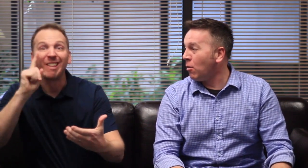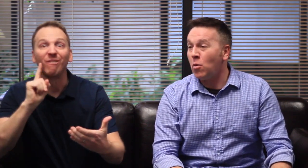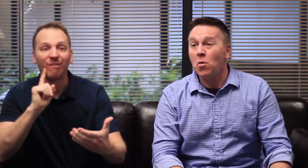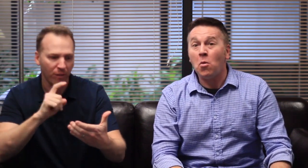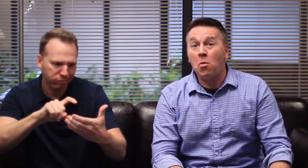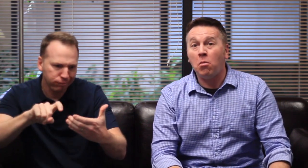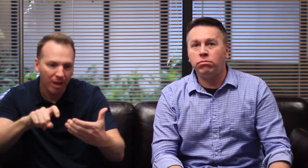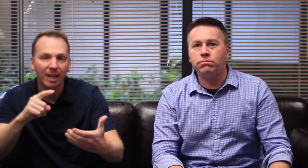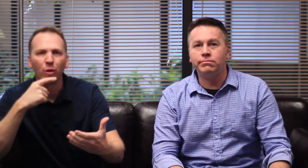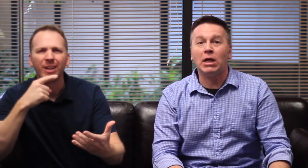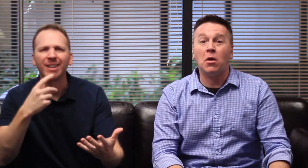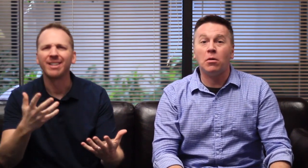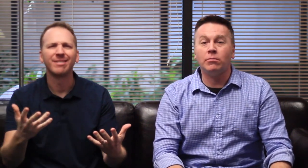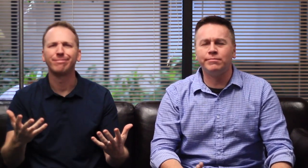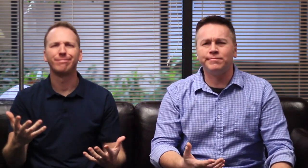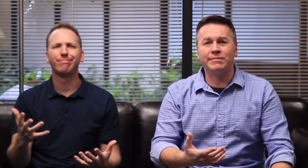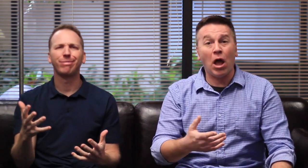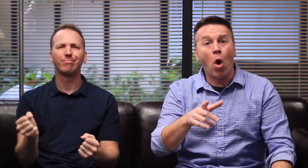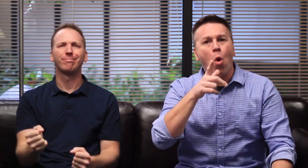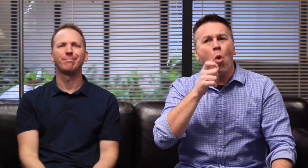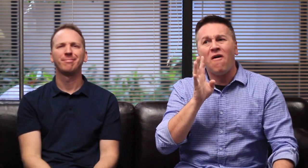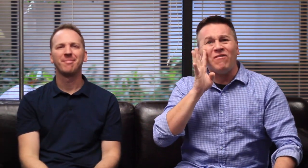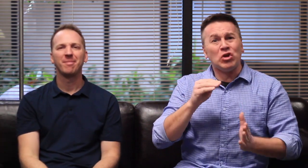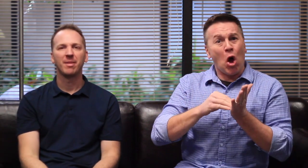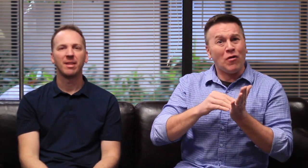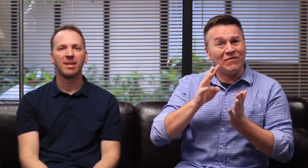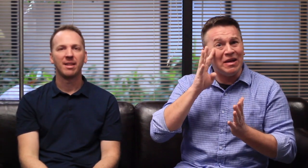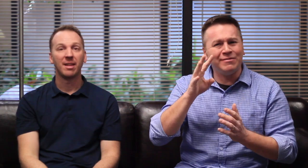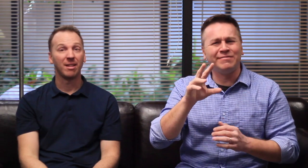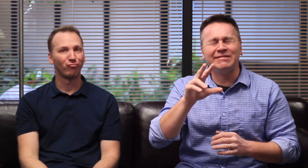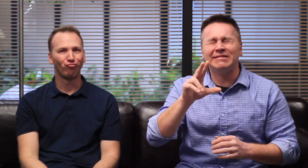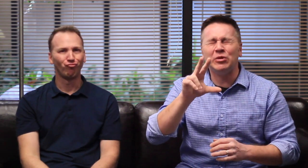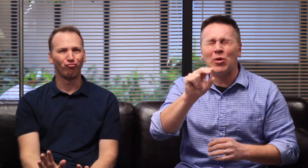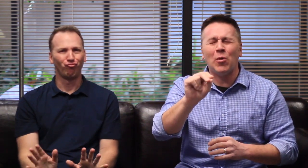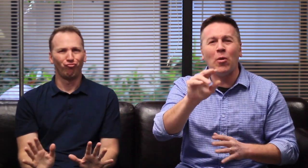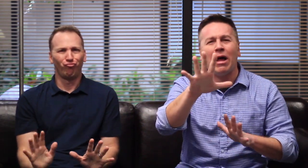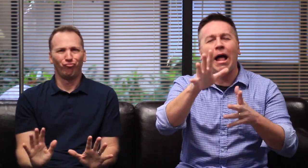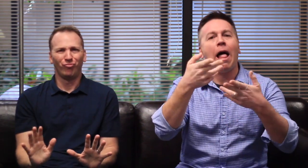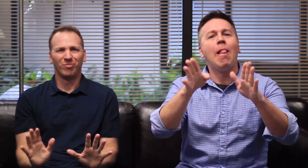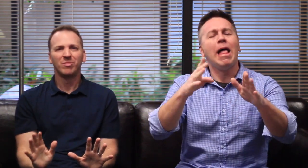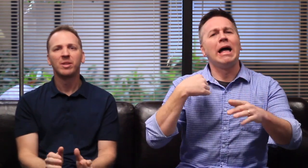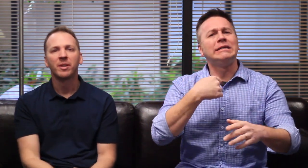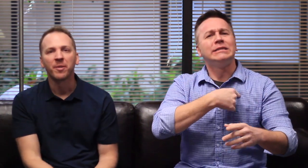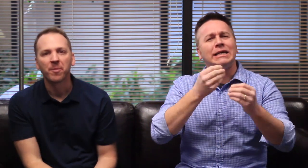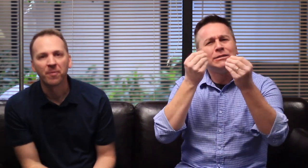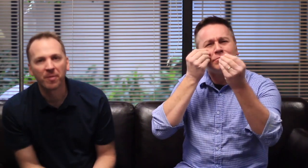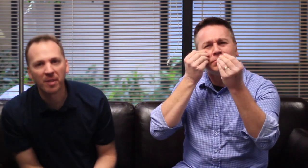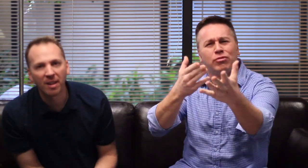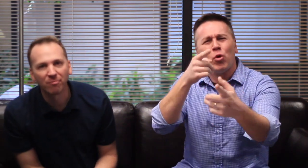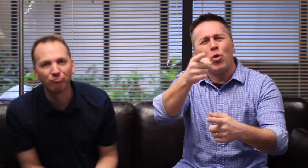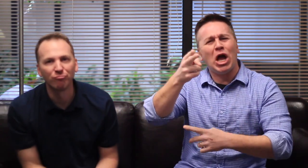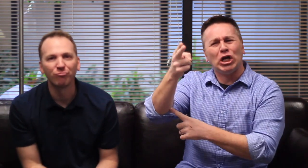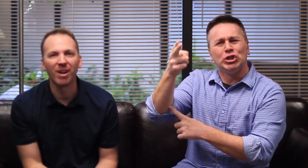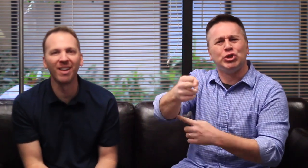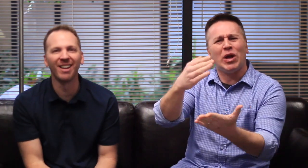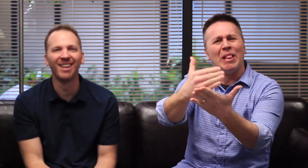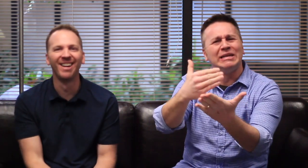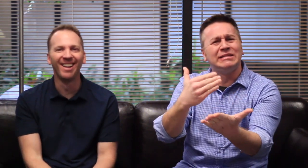by looking at the technology. Oh, yeah? Who invented this? Doctors? Not at all, guys. Let us inform you on the history